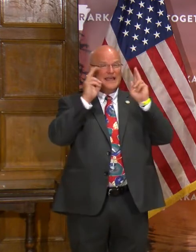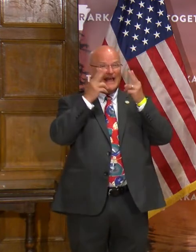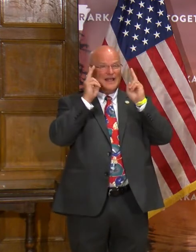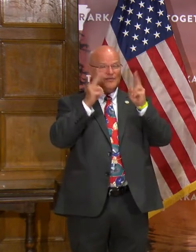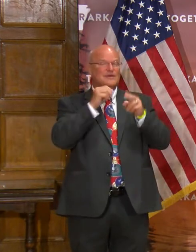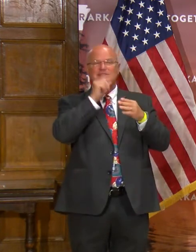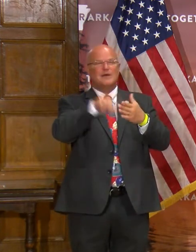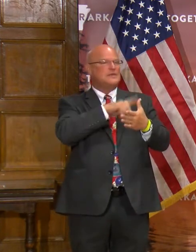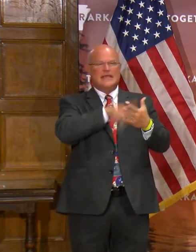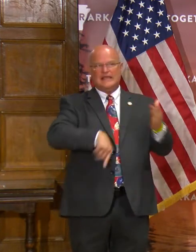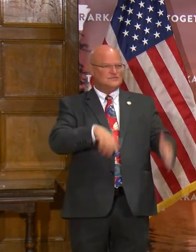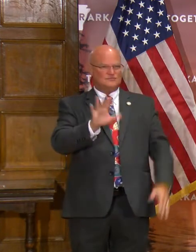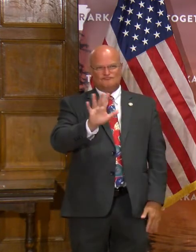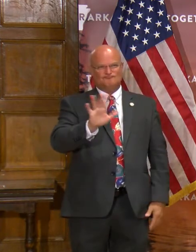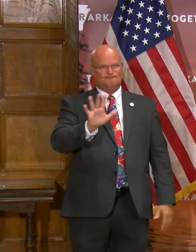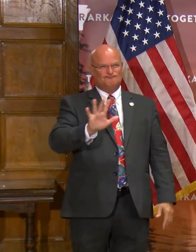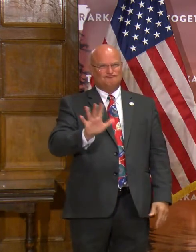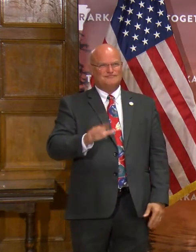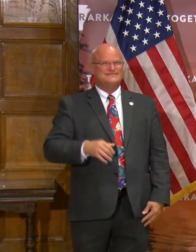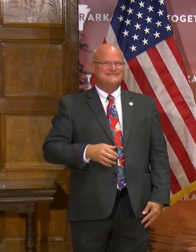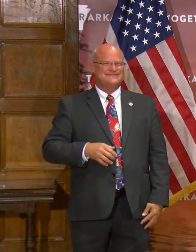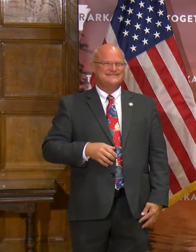will not be canceled this year.